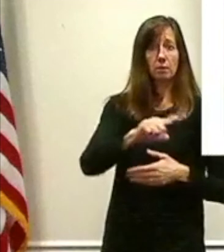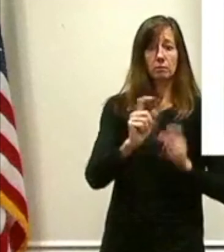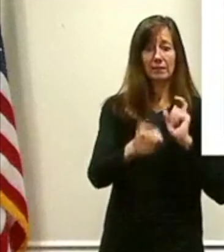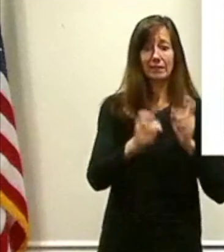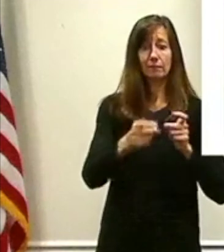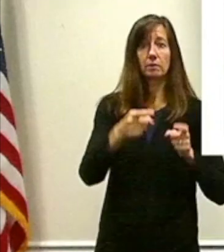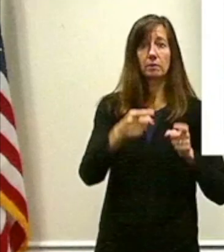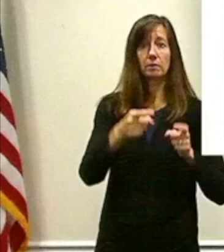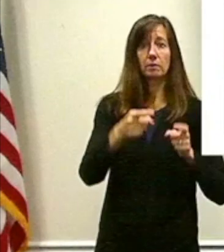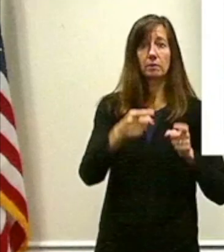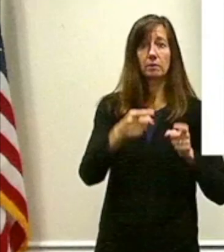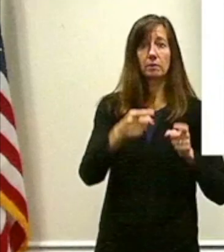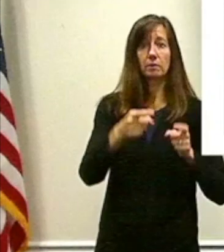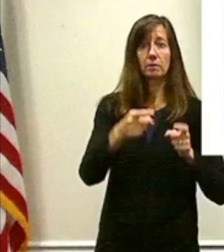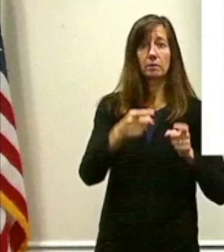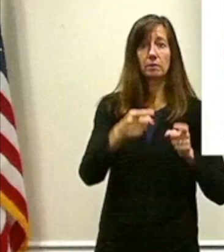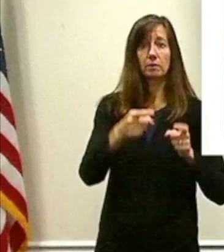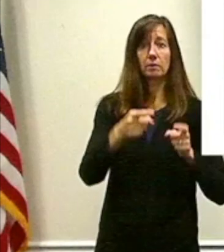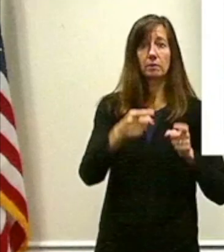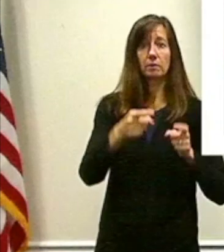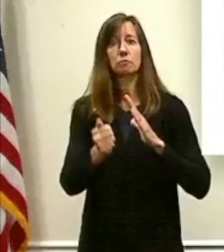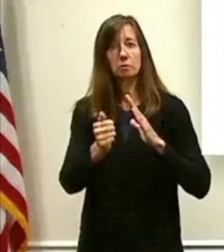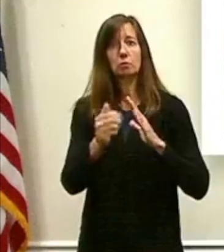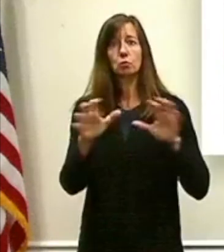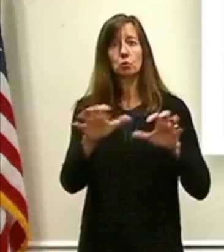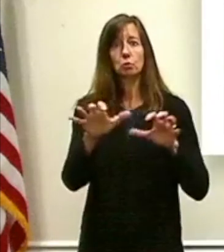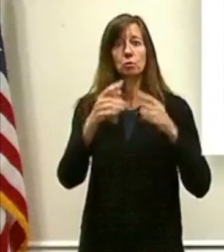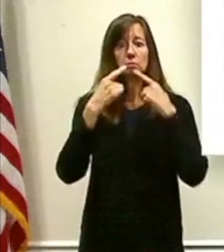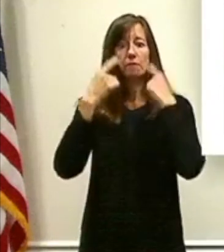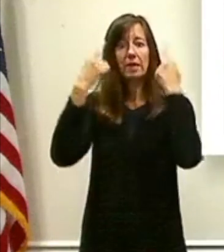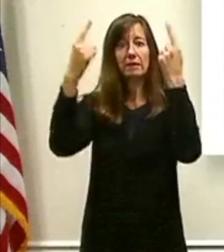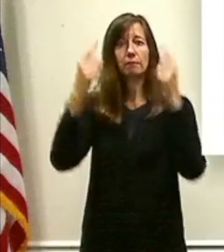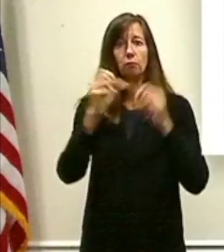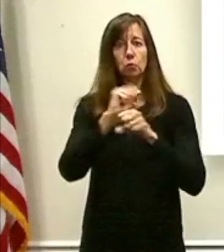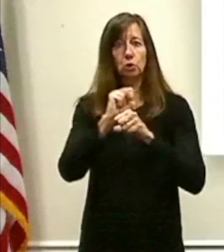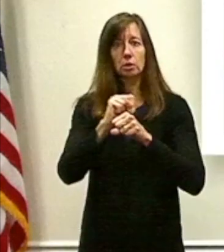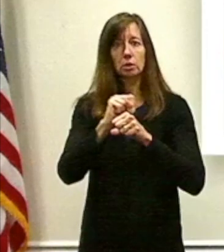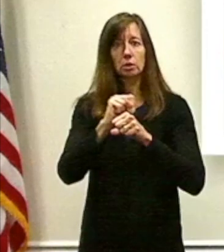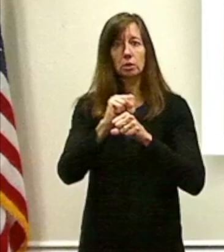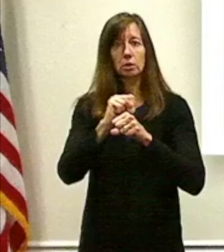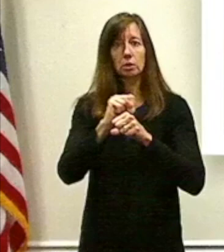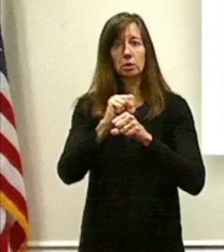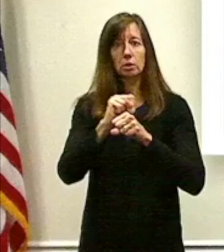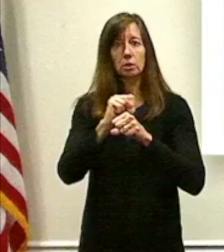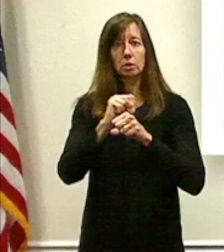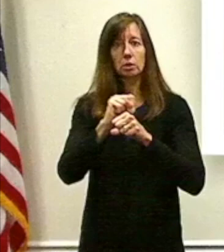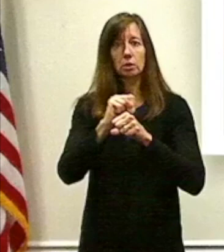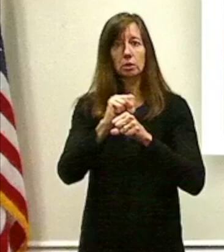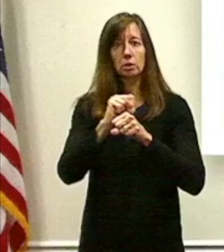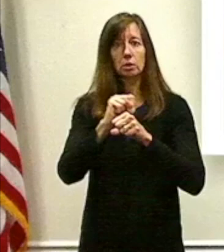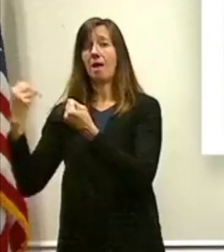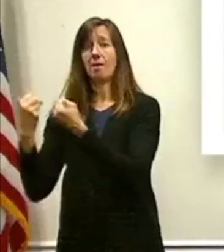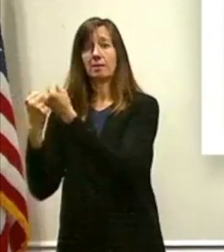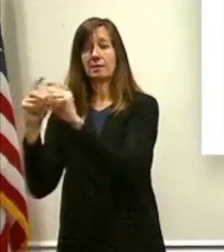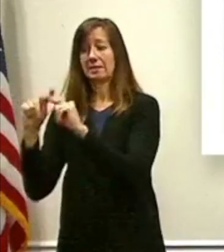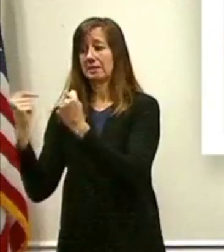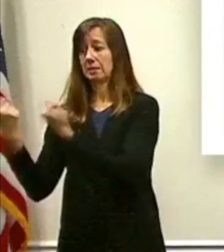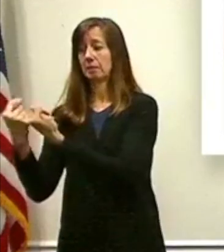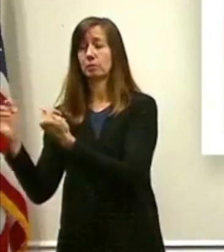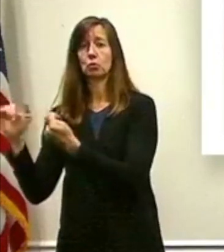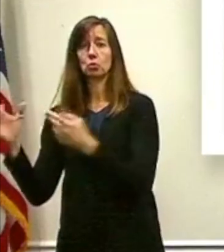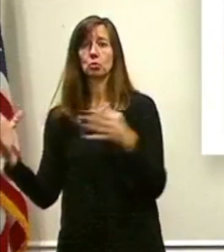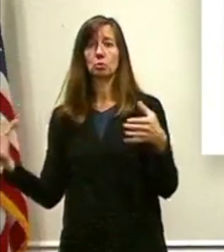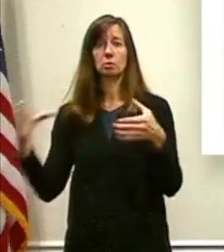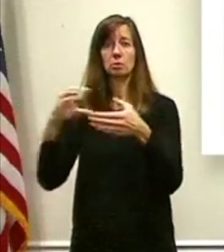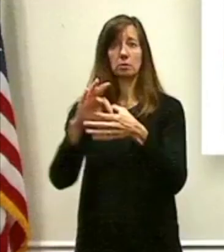be effective. Now, we're also going to marry our work with the support of our mental health team, embedding, in fact, the helpline, our